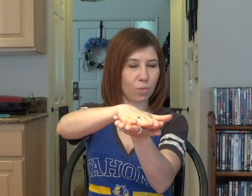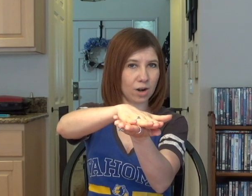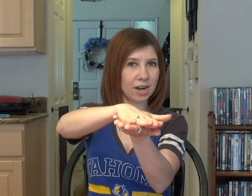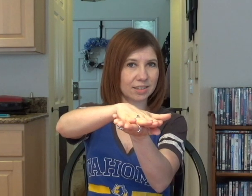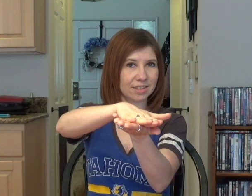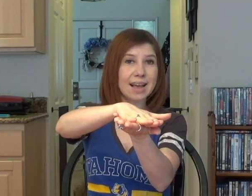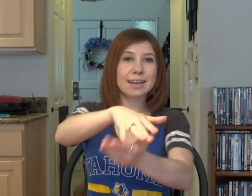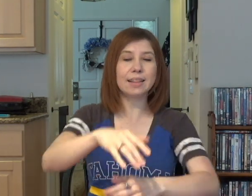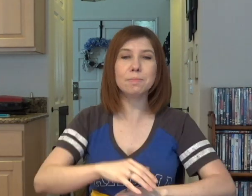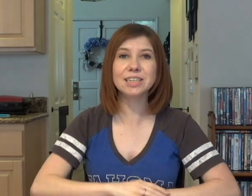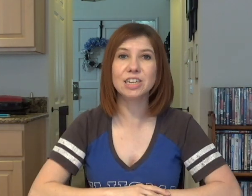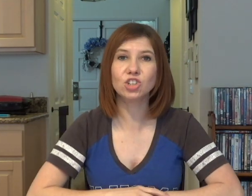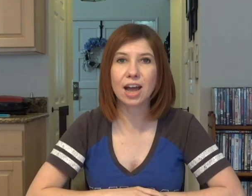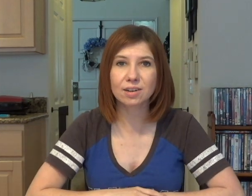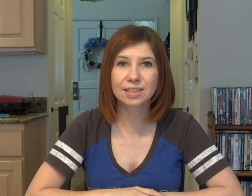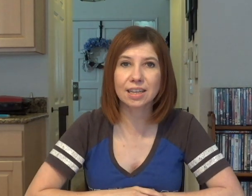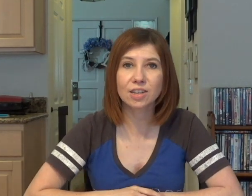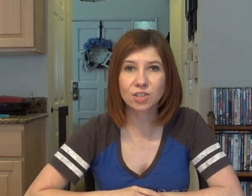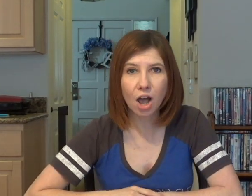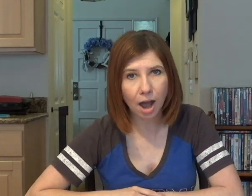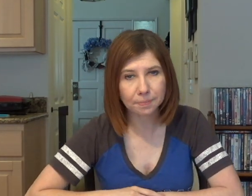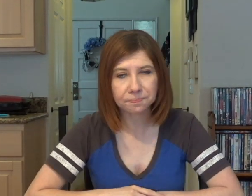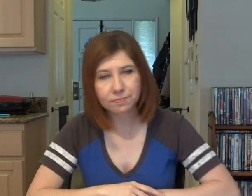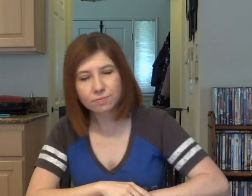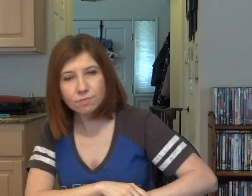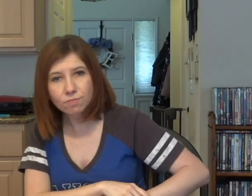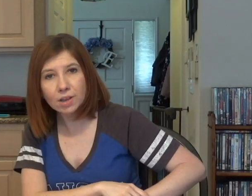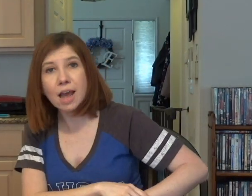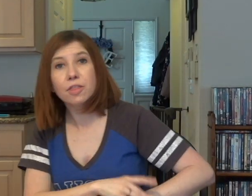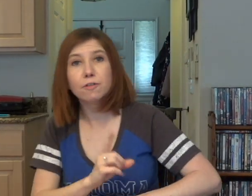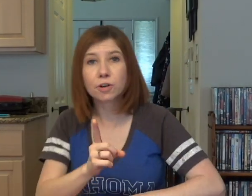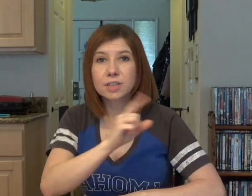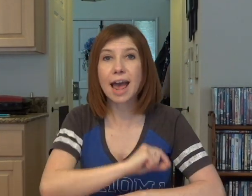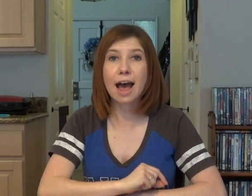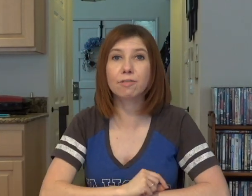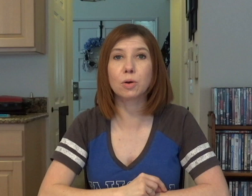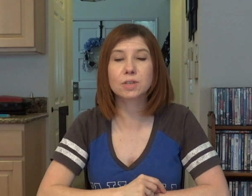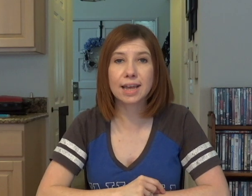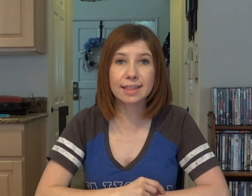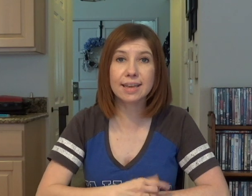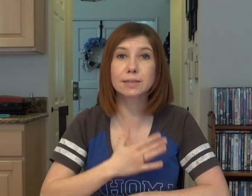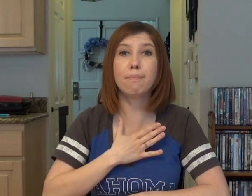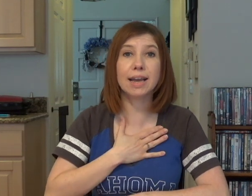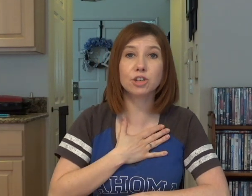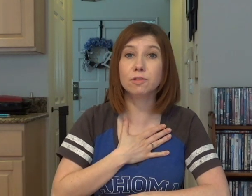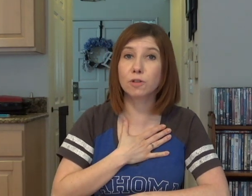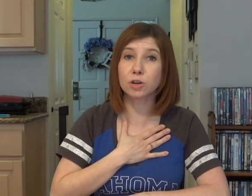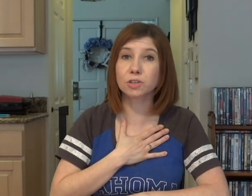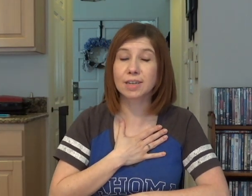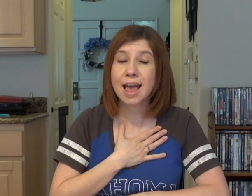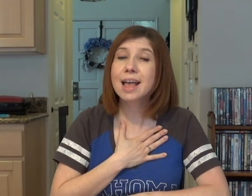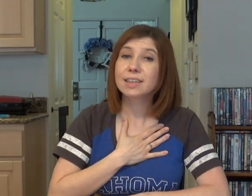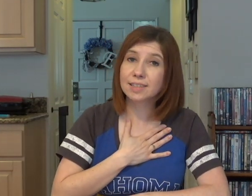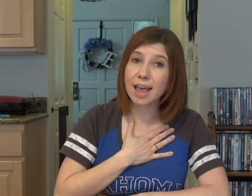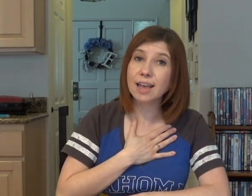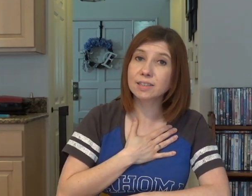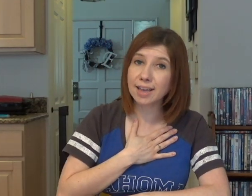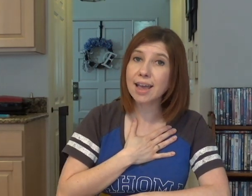works? Now let me teach you how to sing the song. The first half goes like this. My turn first. Say, say,